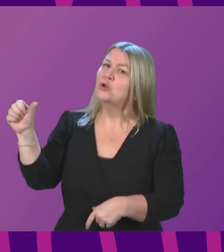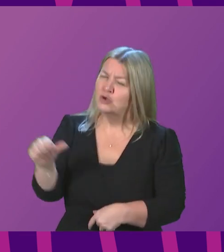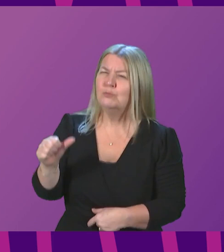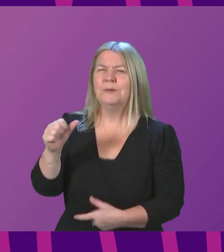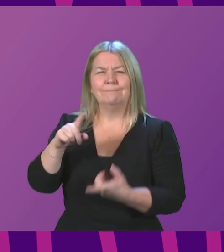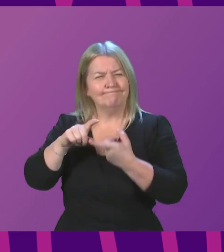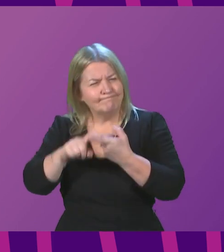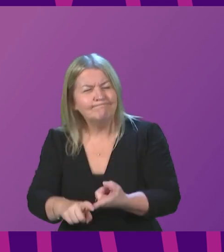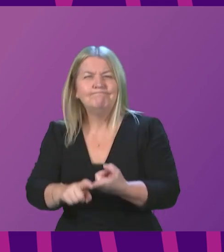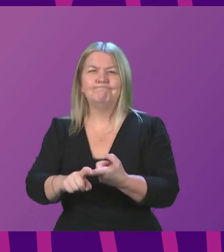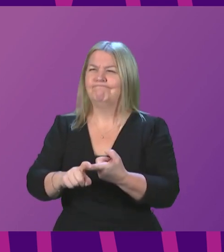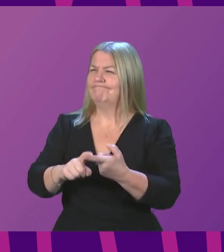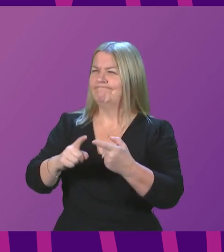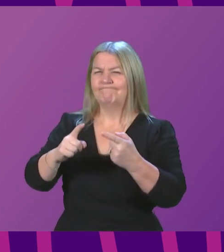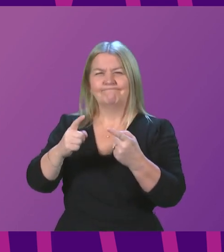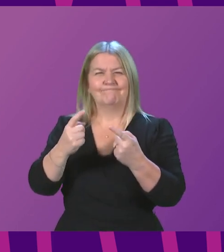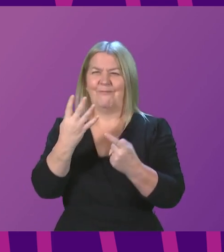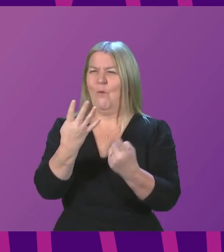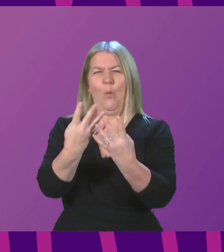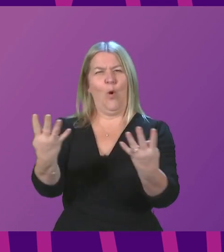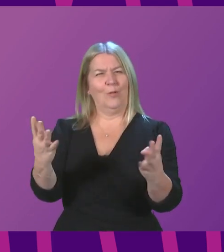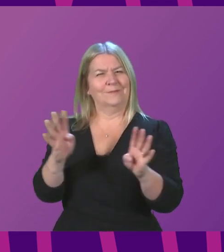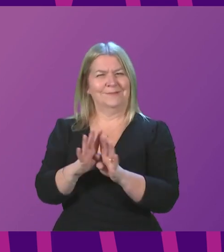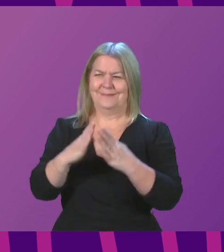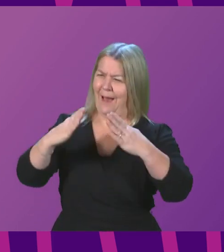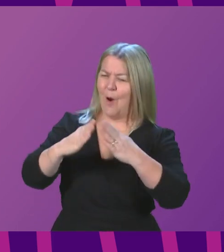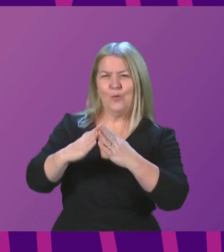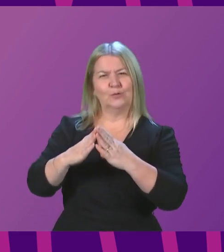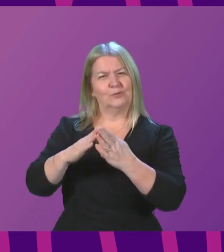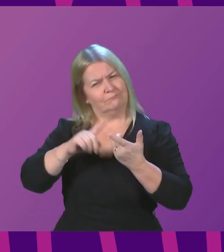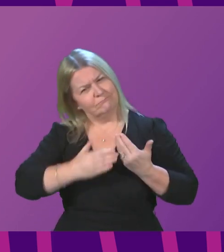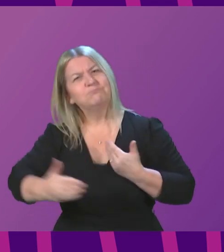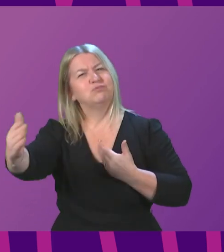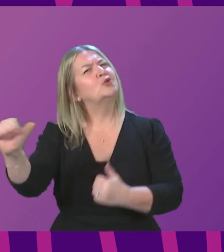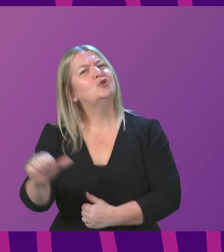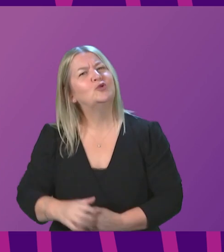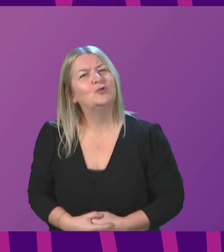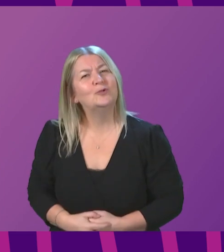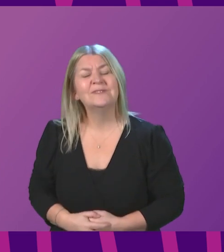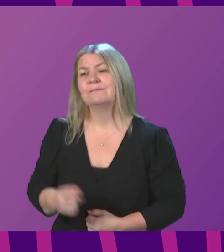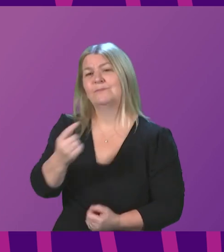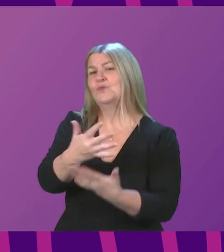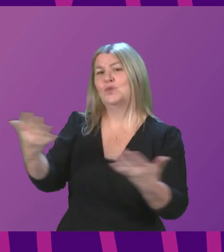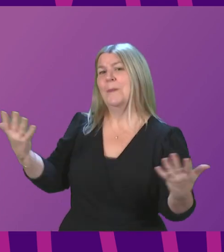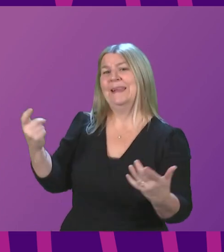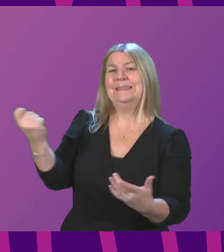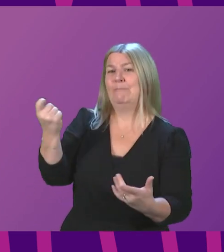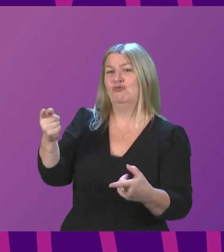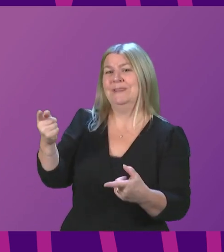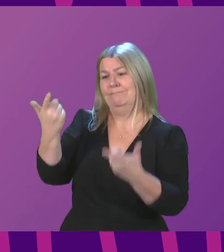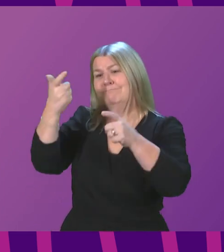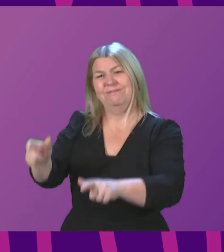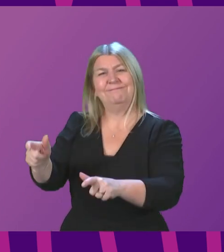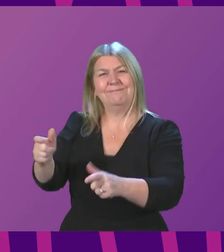basic human right. Too many will be spending this Christmas in temporary accommodation. The most recent government statistics show over 3